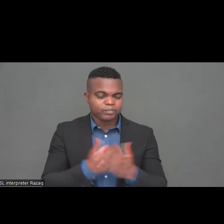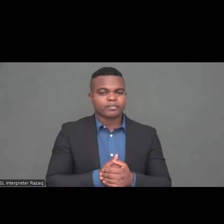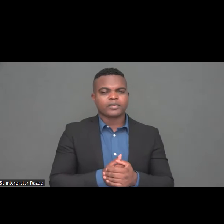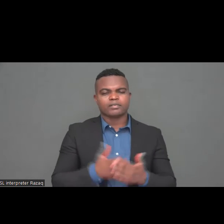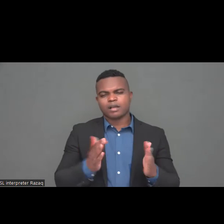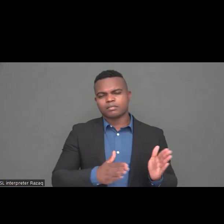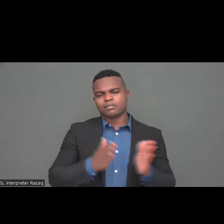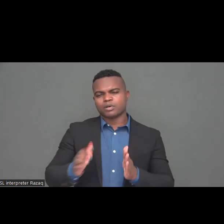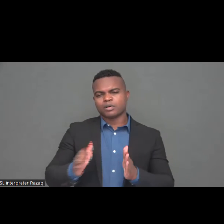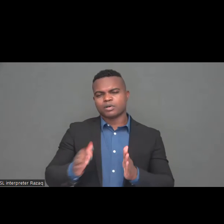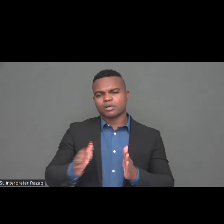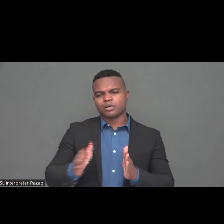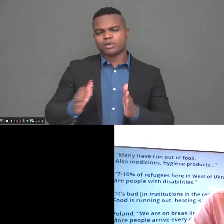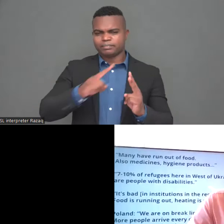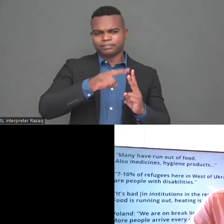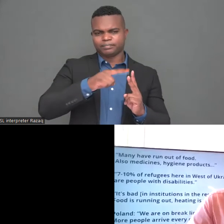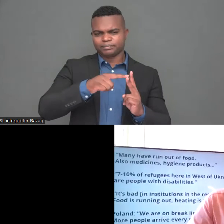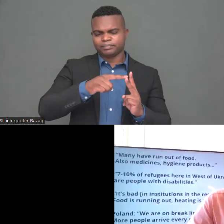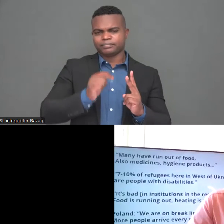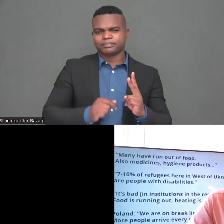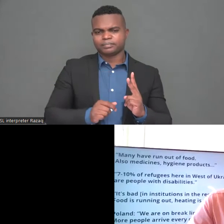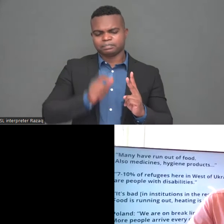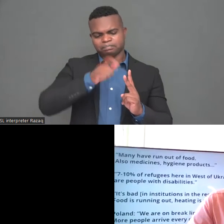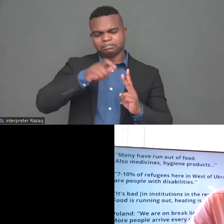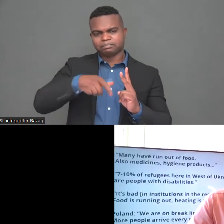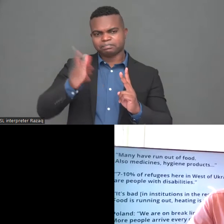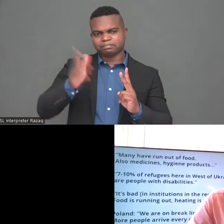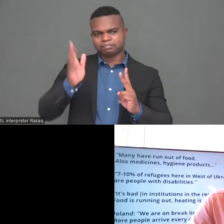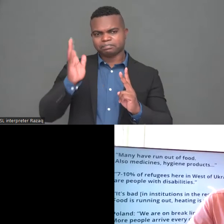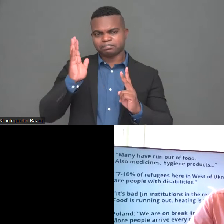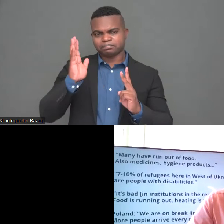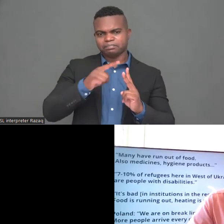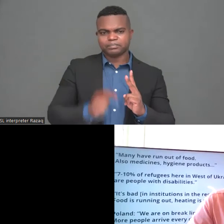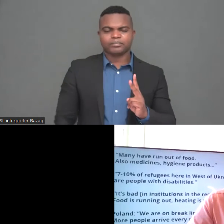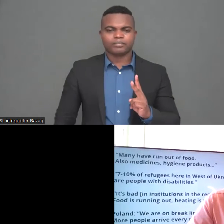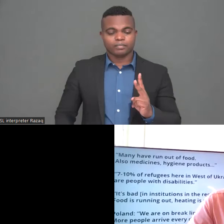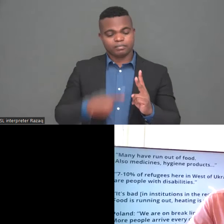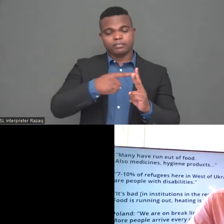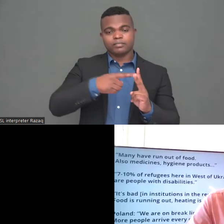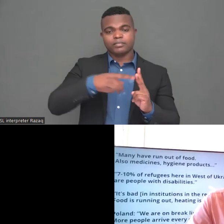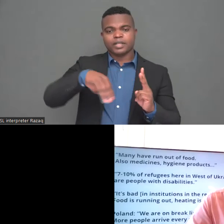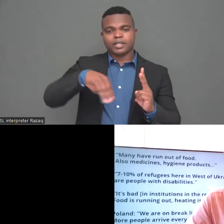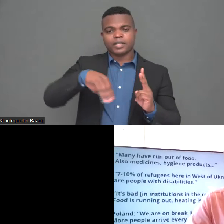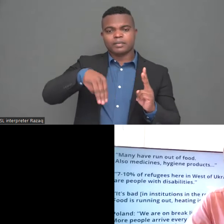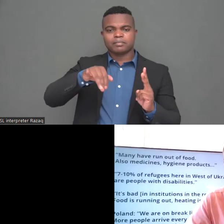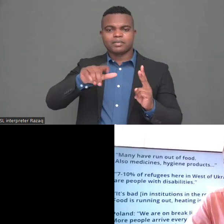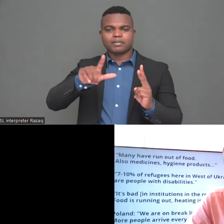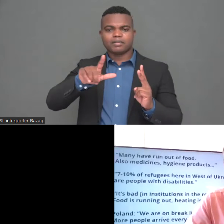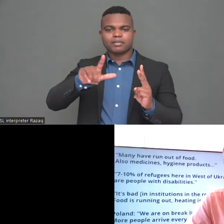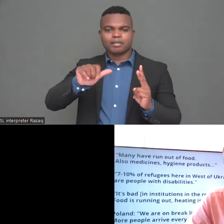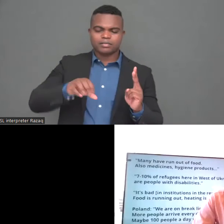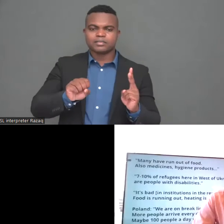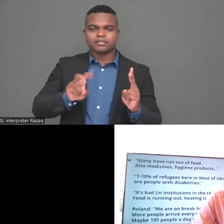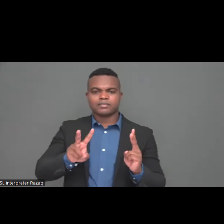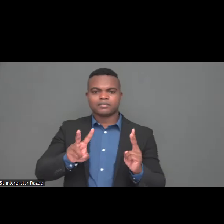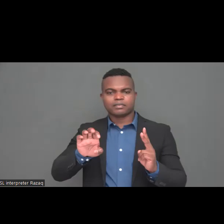Subepa from the Director of Inclusion Europe and I'll give you a few minutes to speak Thank you